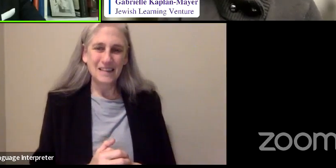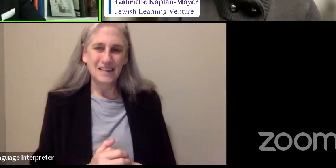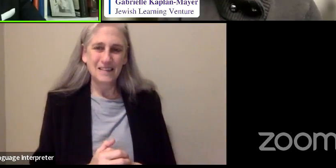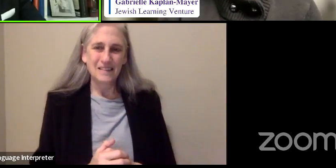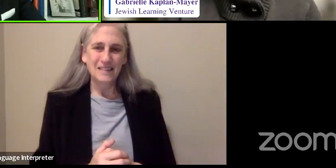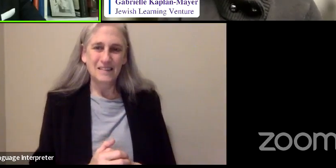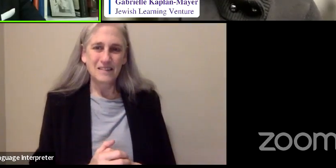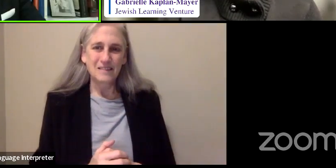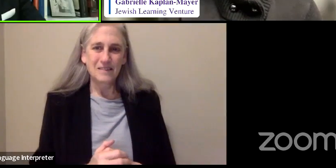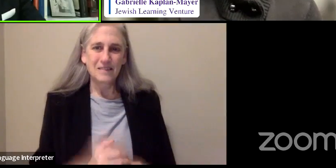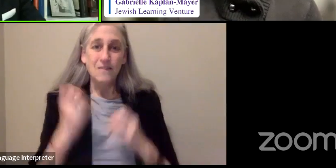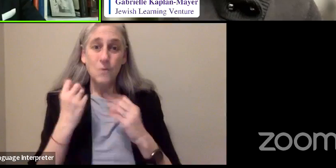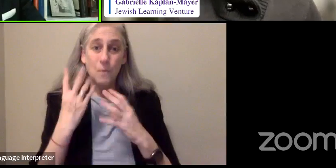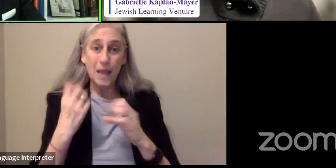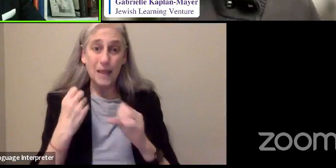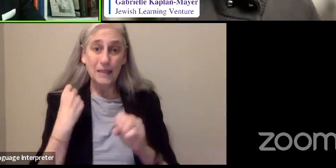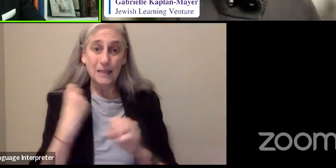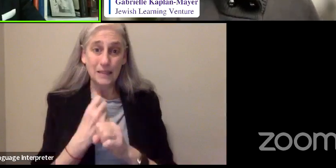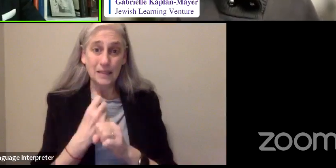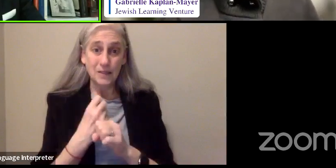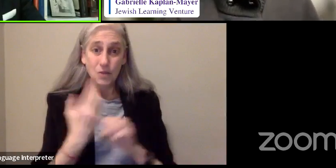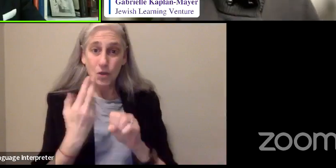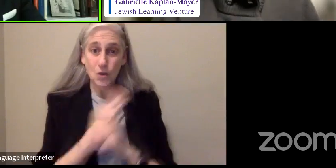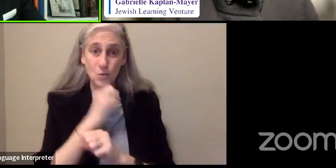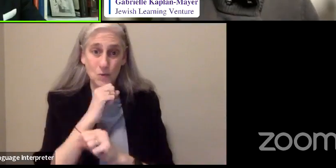For years, I used nothing.